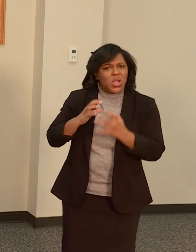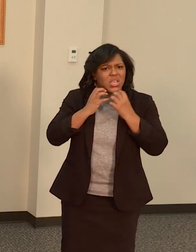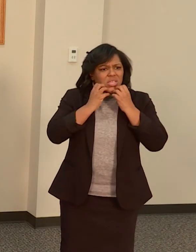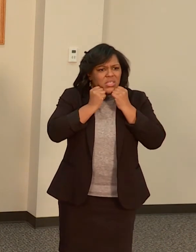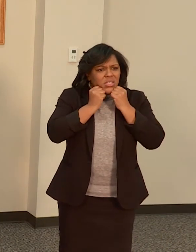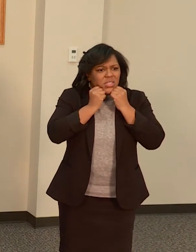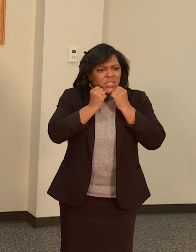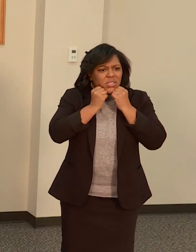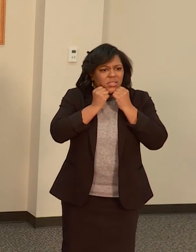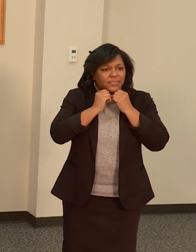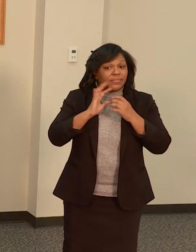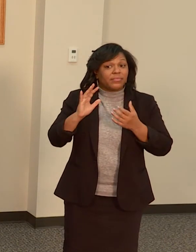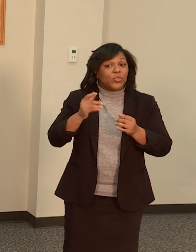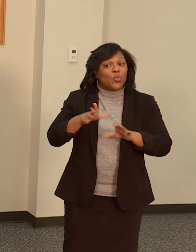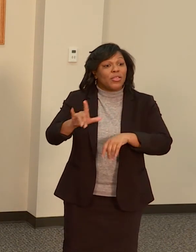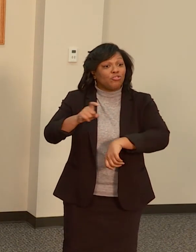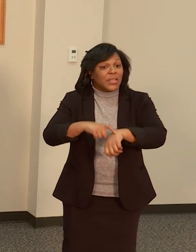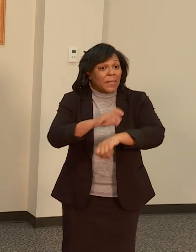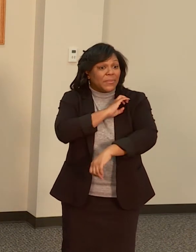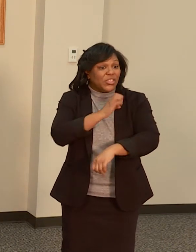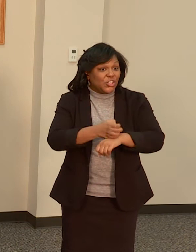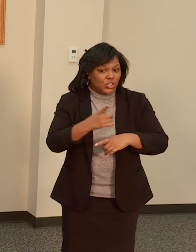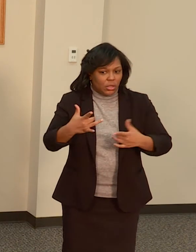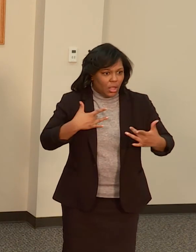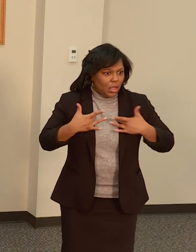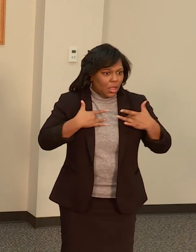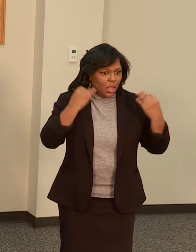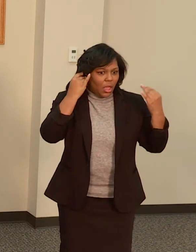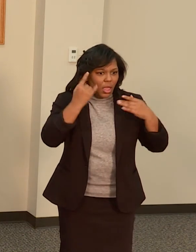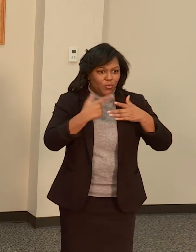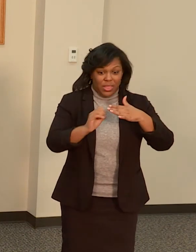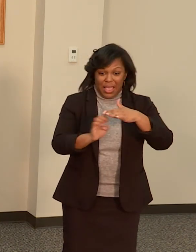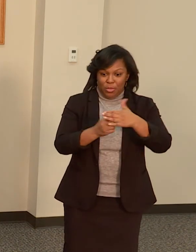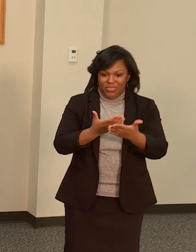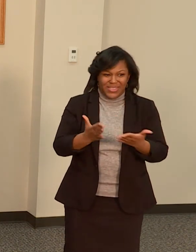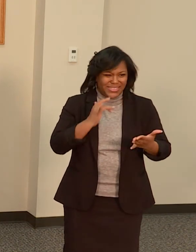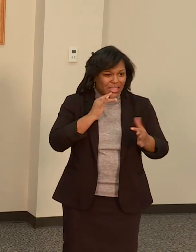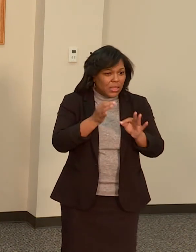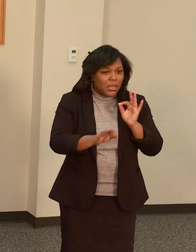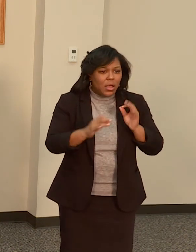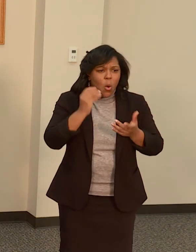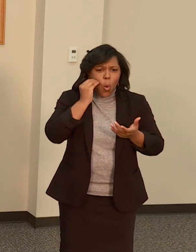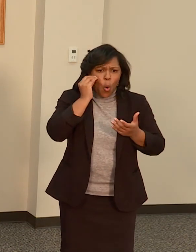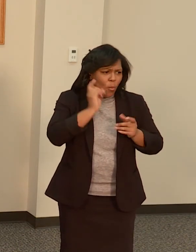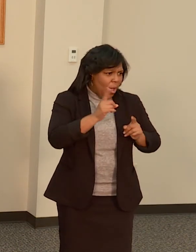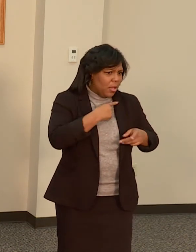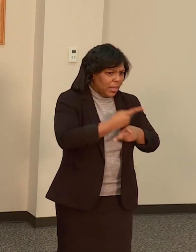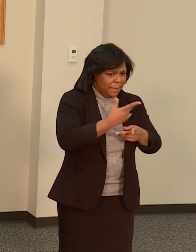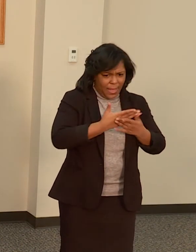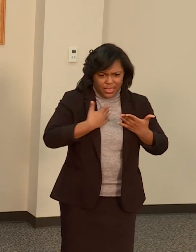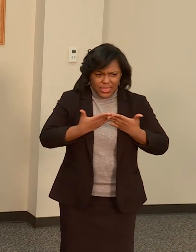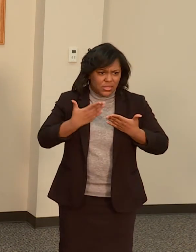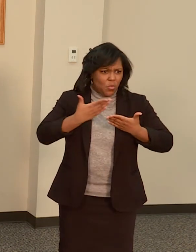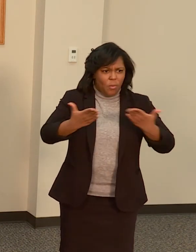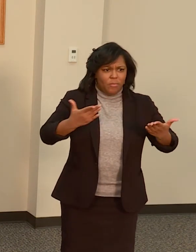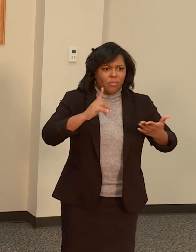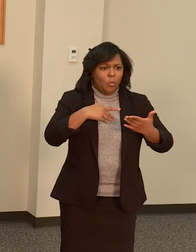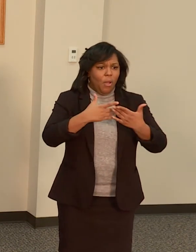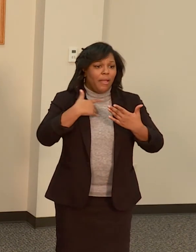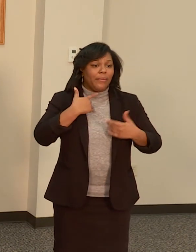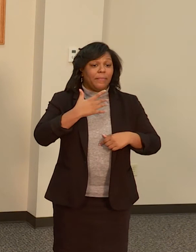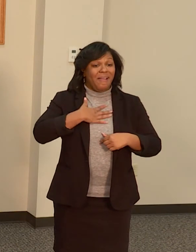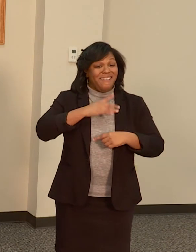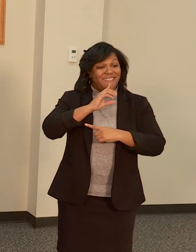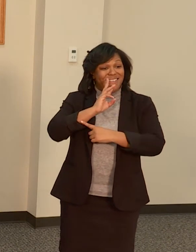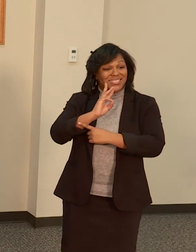about basic necessities like a safe home and a place to keep your things. Seeing my six-year-old boys like this it had made me